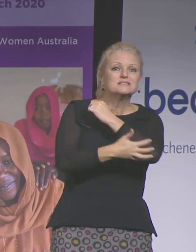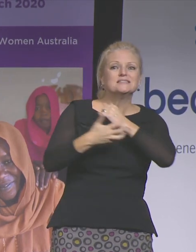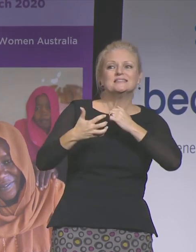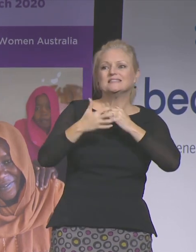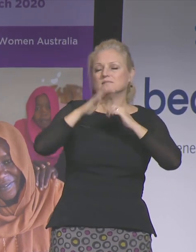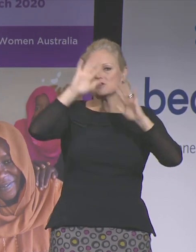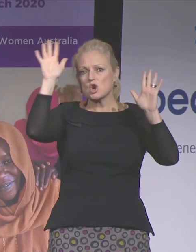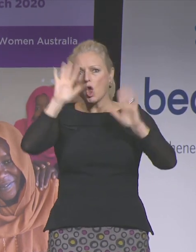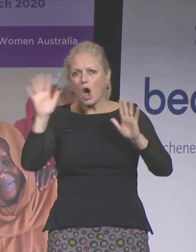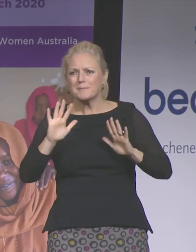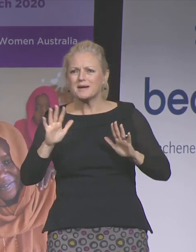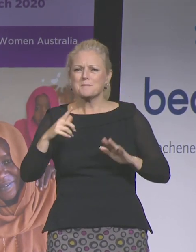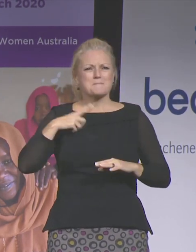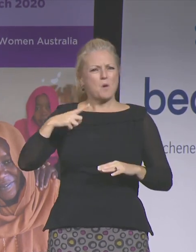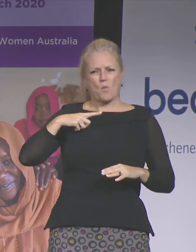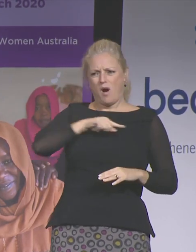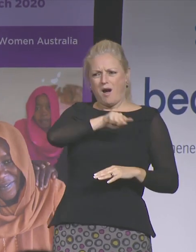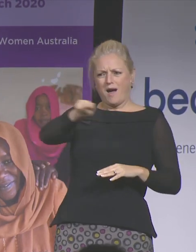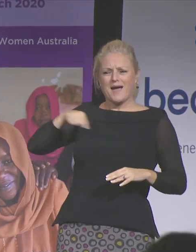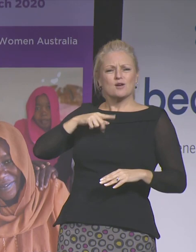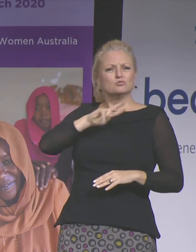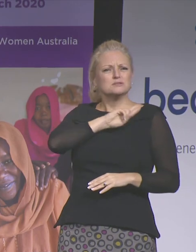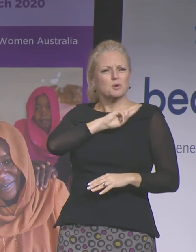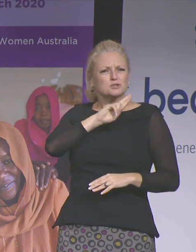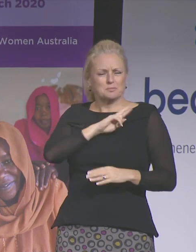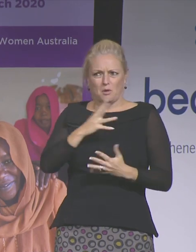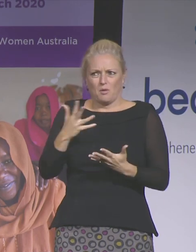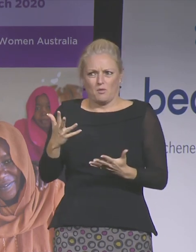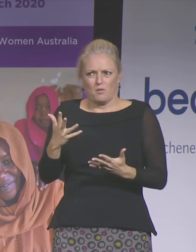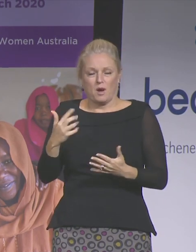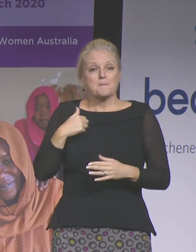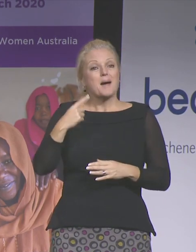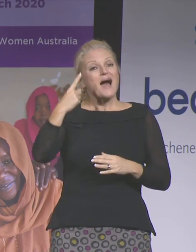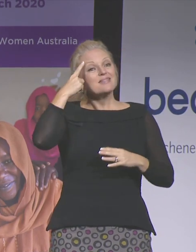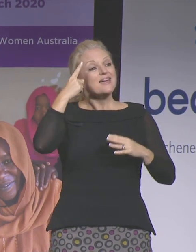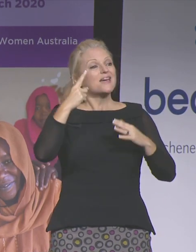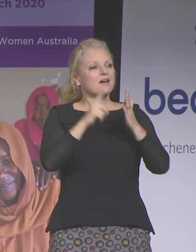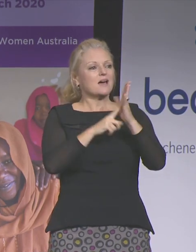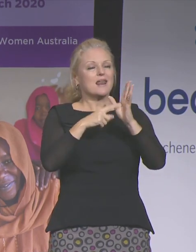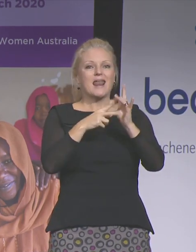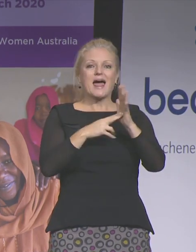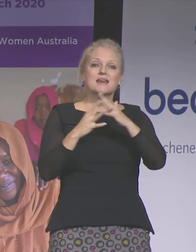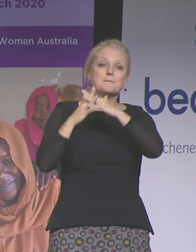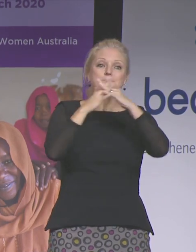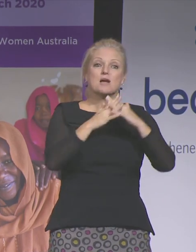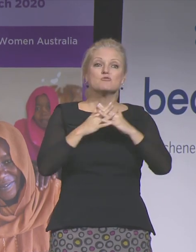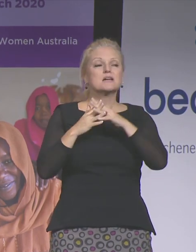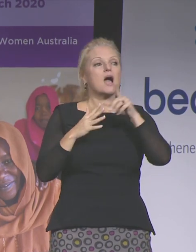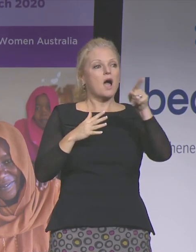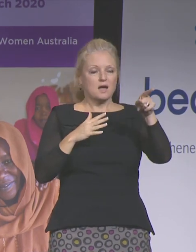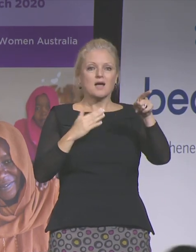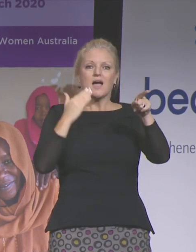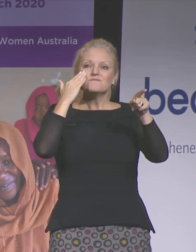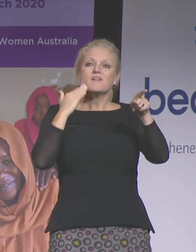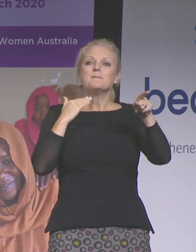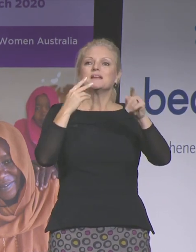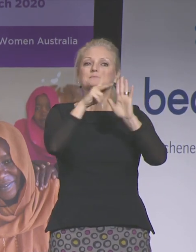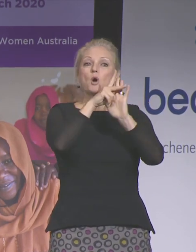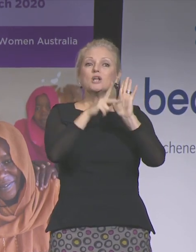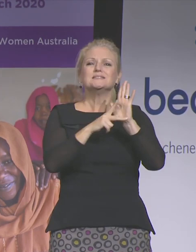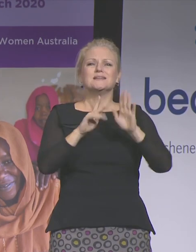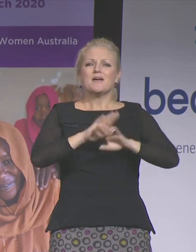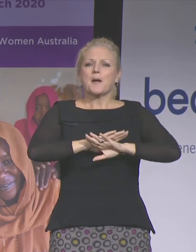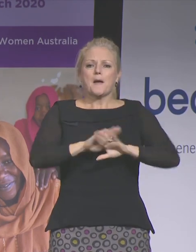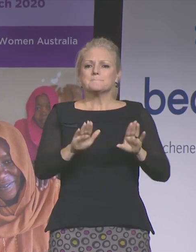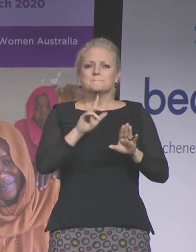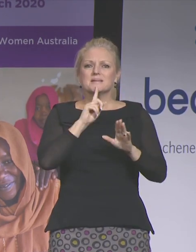And I'm thinking of the feminist policy makers in Latin America who can no longer use the word gender,